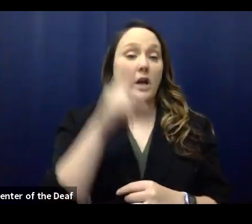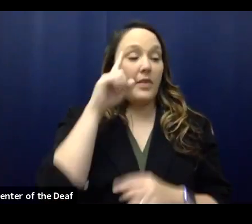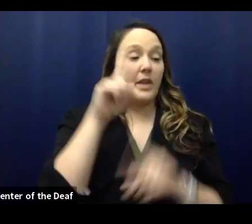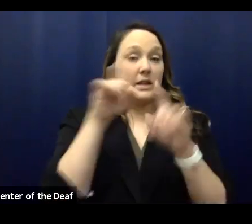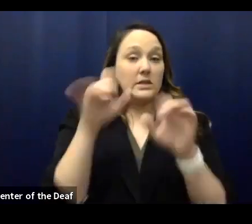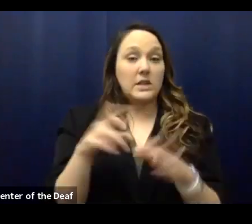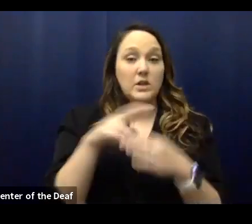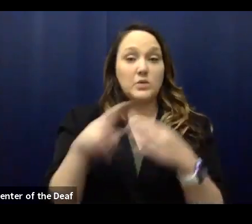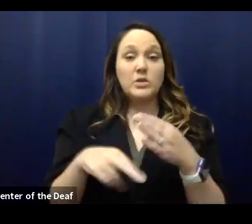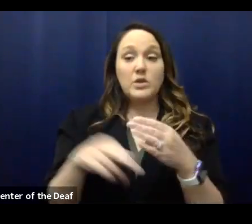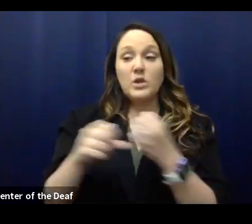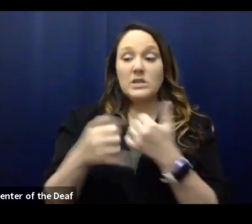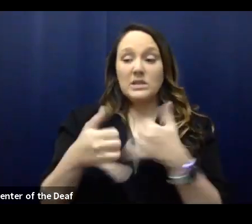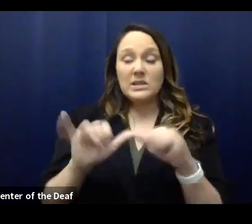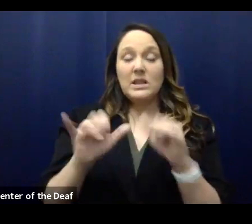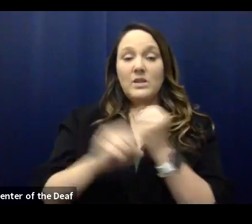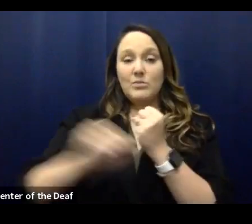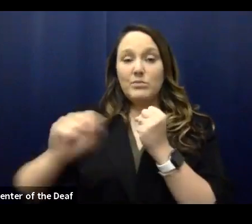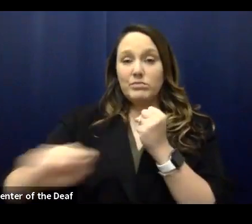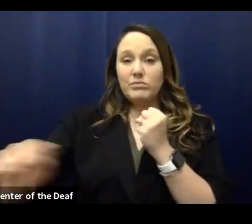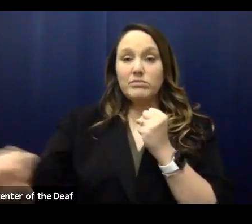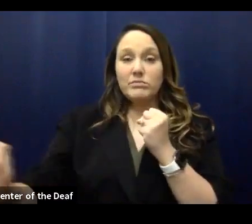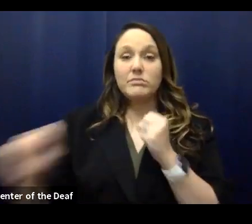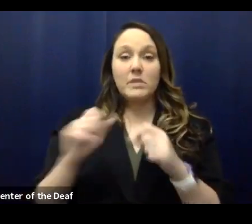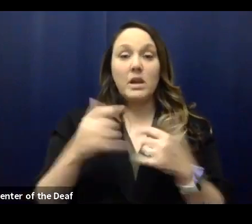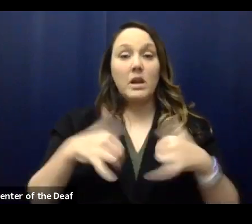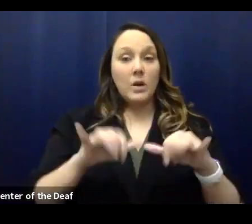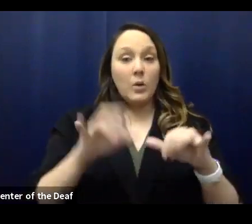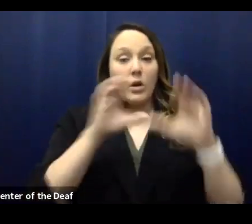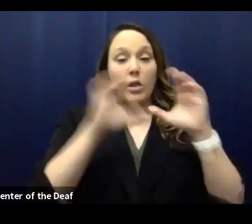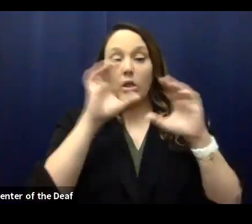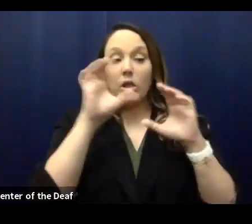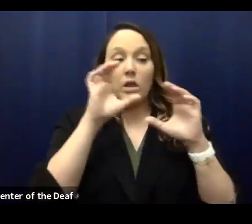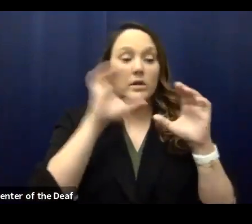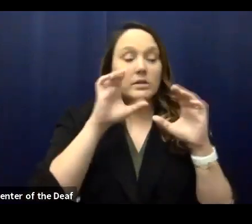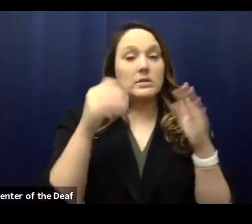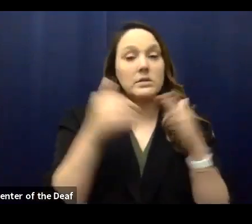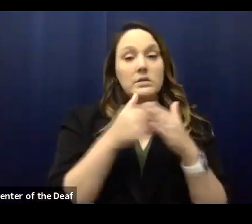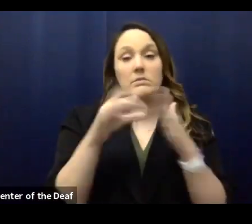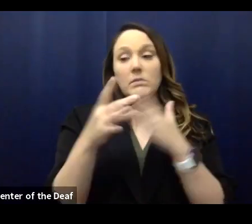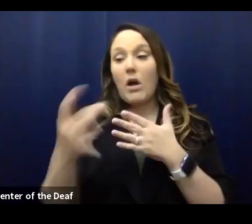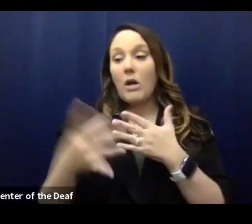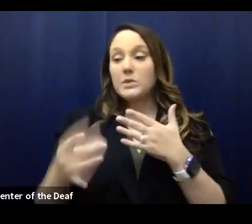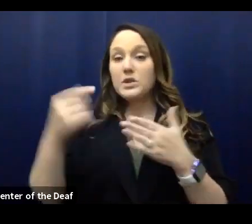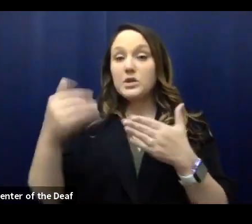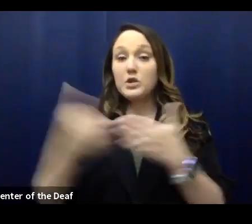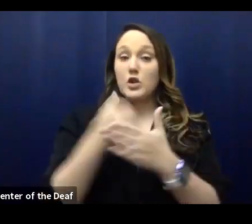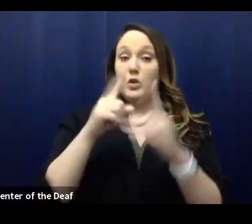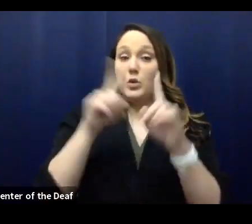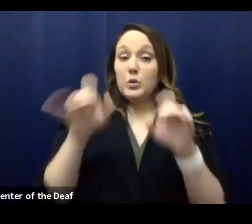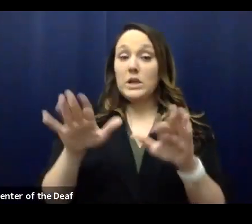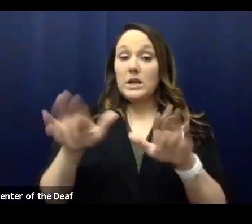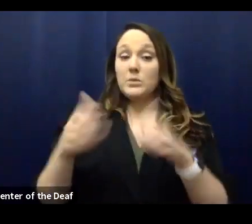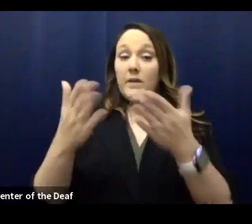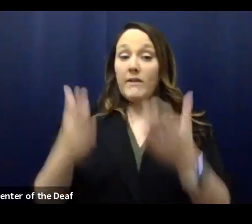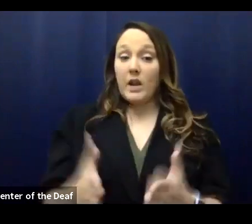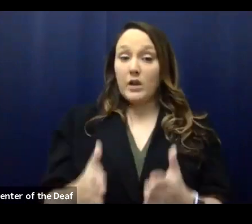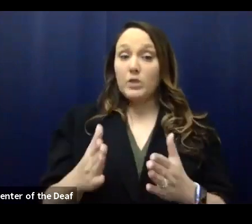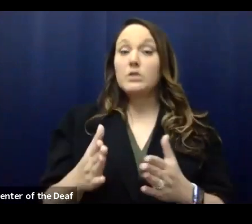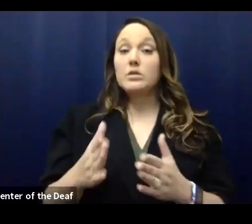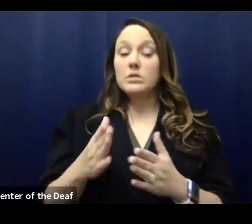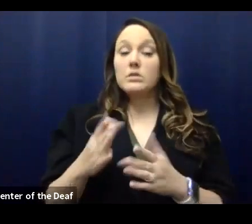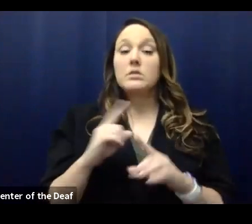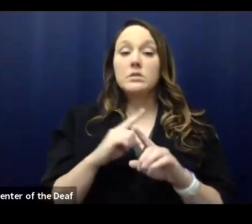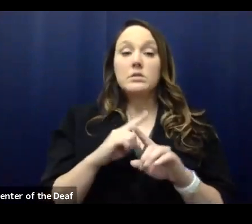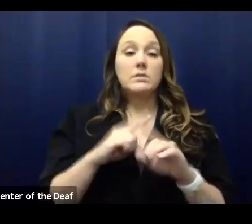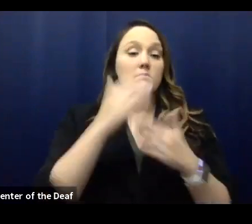continues to be long. We are looking at several options for new testing, uh, providers, um, that, uh, it's a